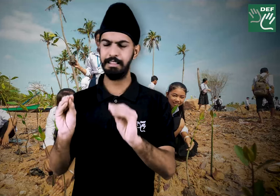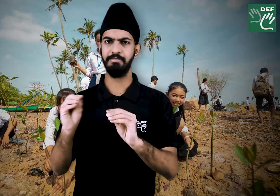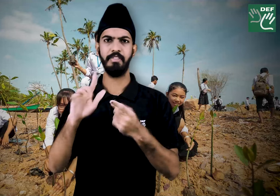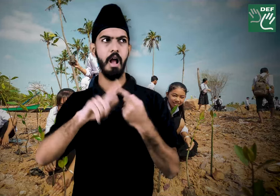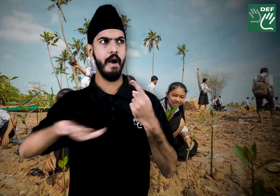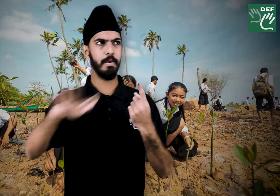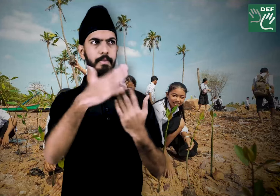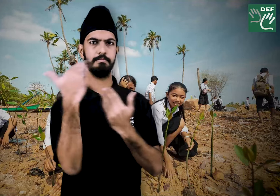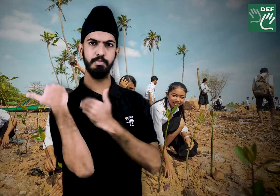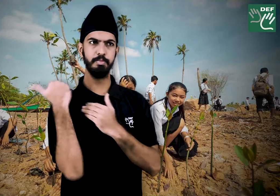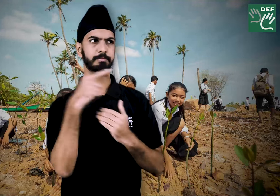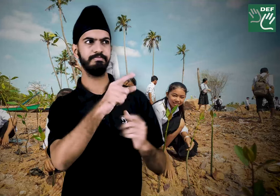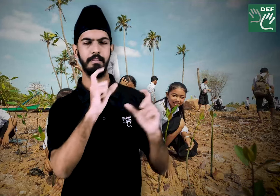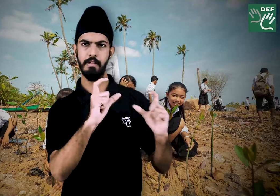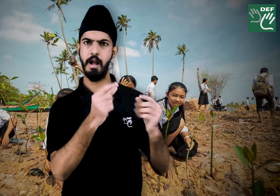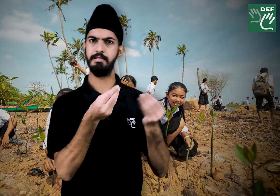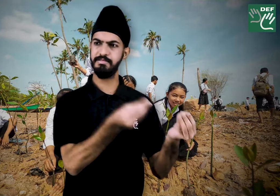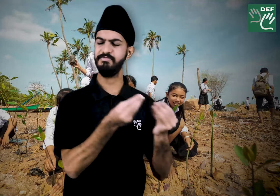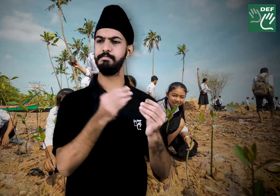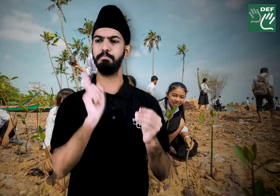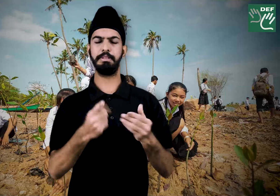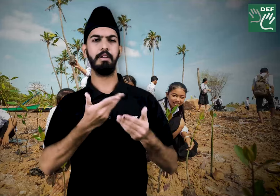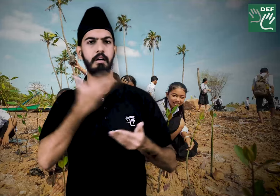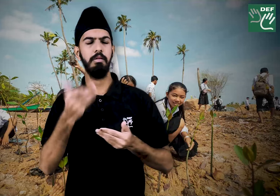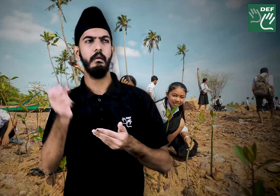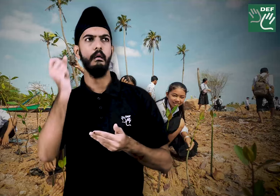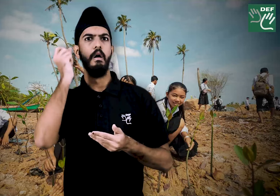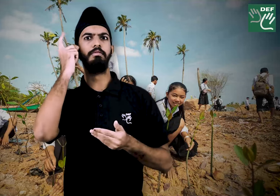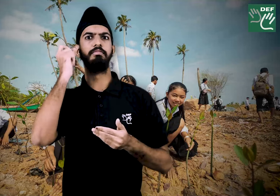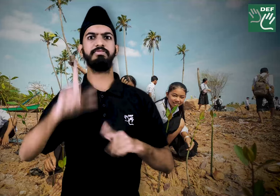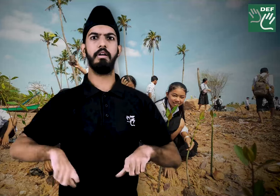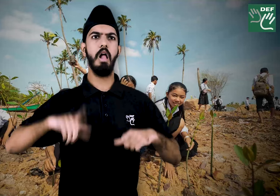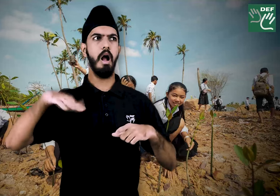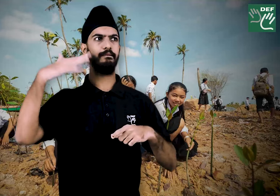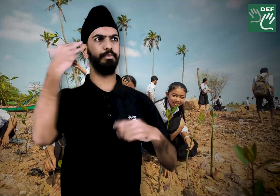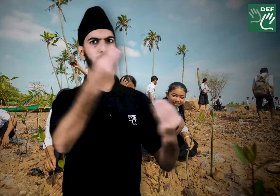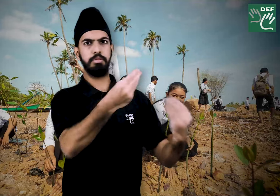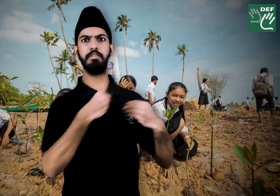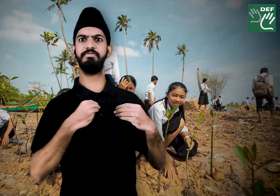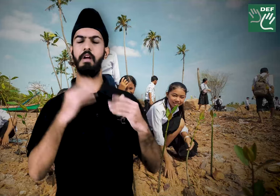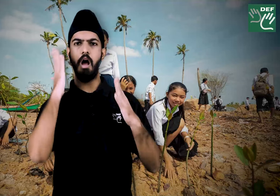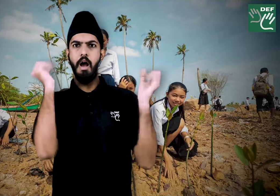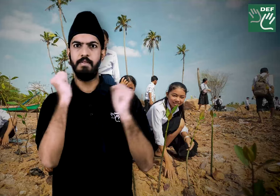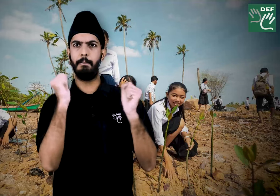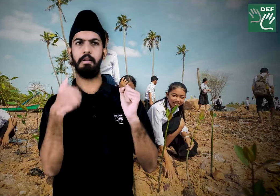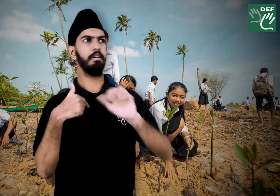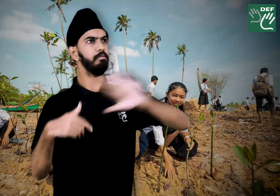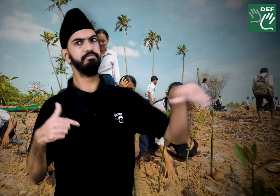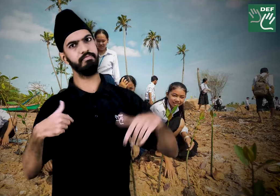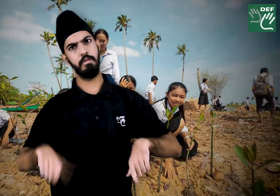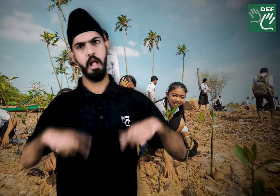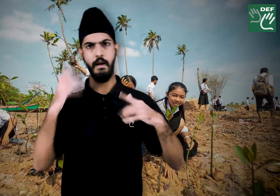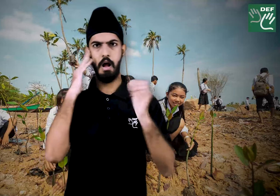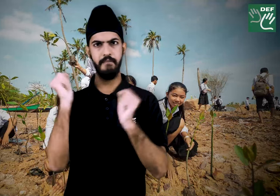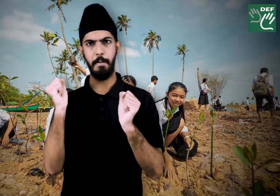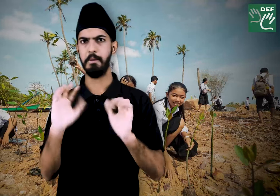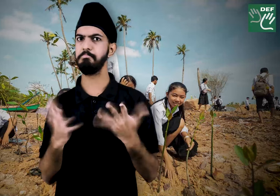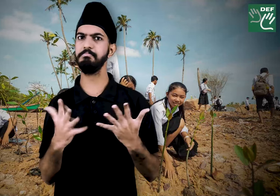respect Mother Earth and carefully use the resources it provides us for living a comfortable life will help to promote